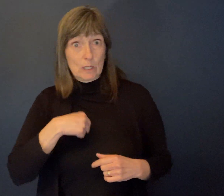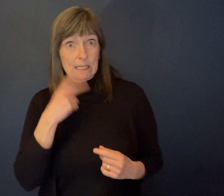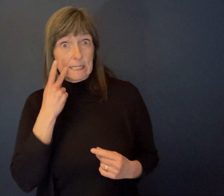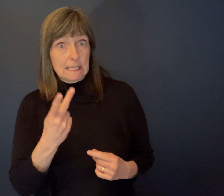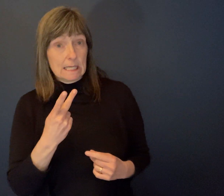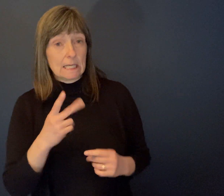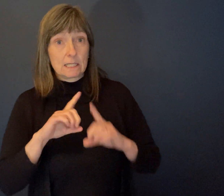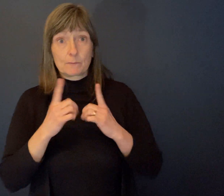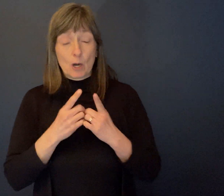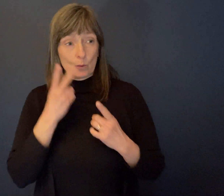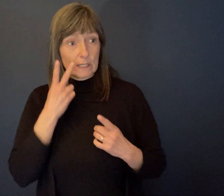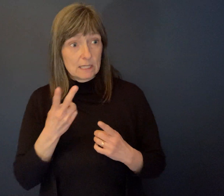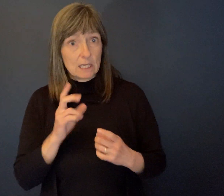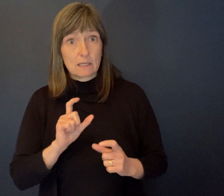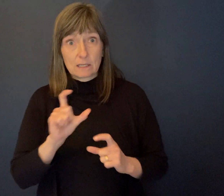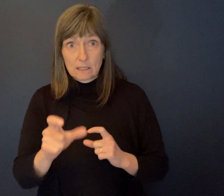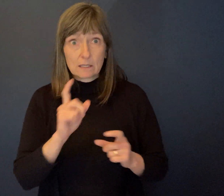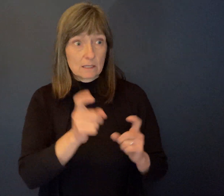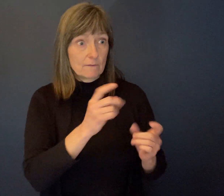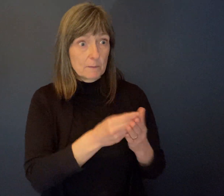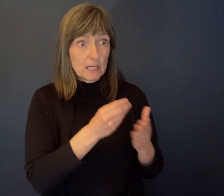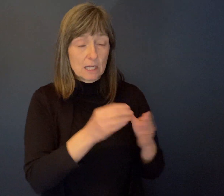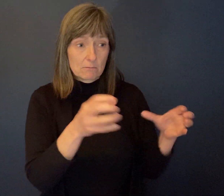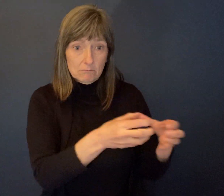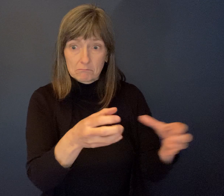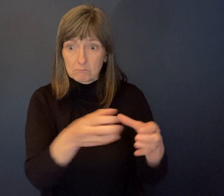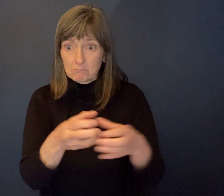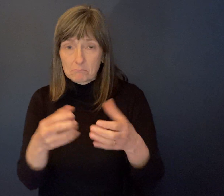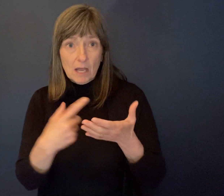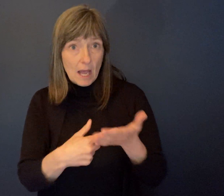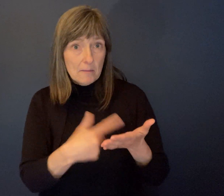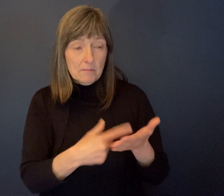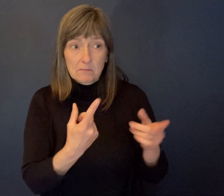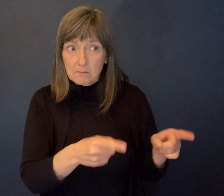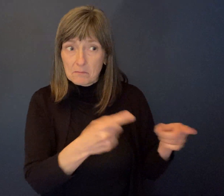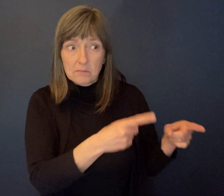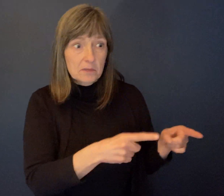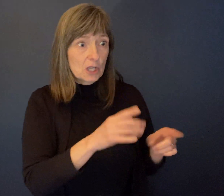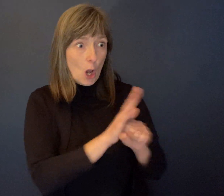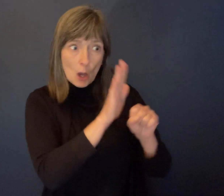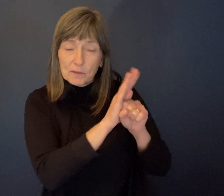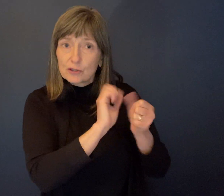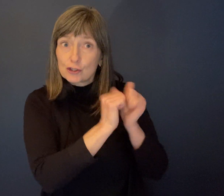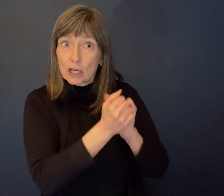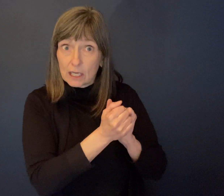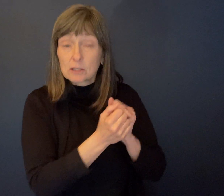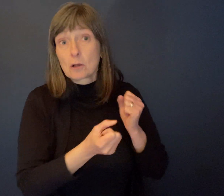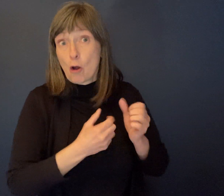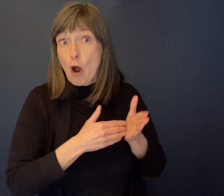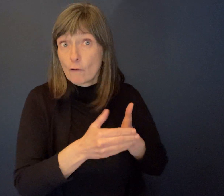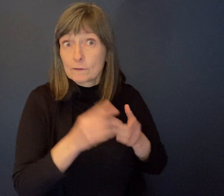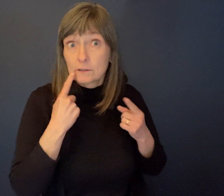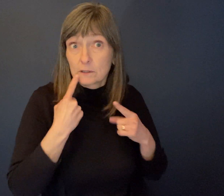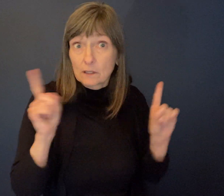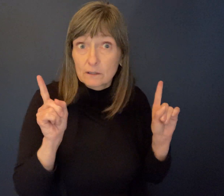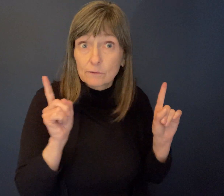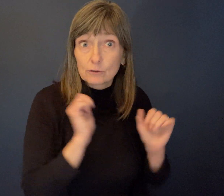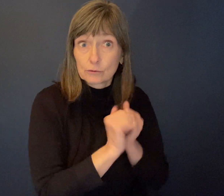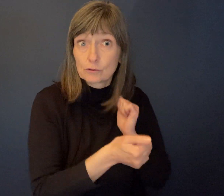department. were seeing the impacts. were seeing individuals coming together, lobbying for change and in many cases being successful. Um, you know, um,